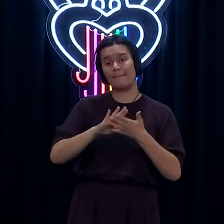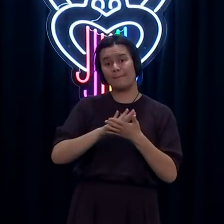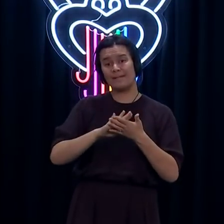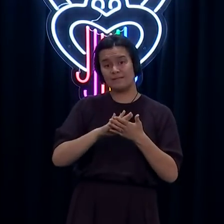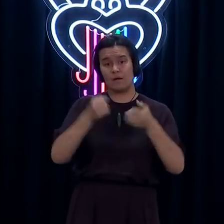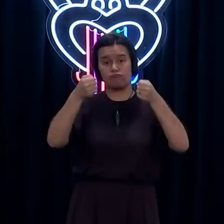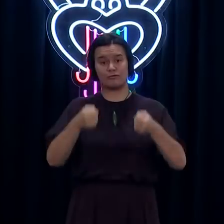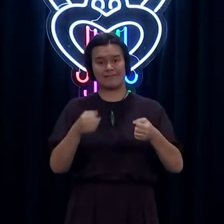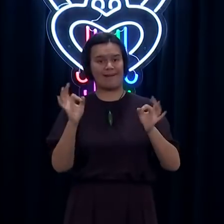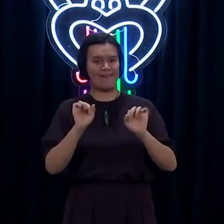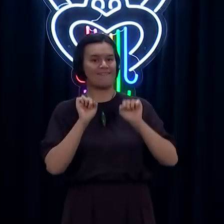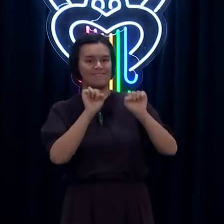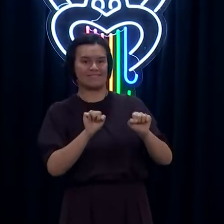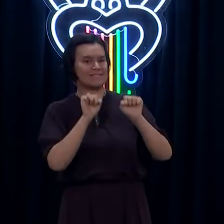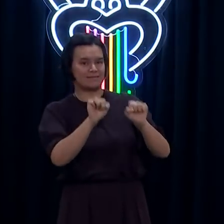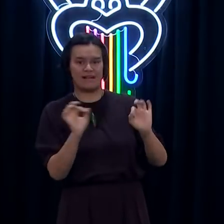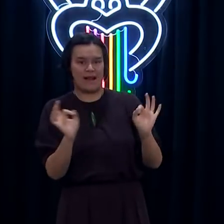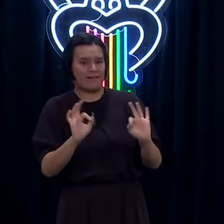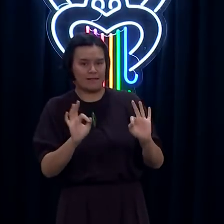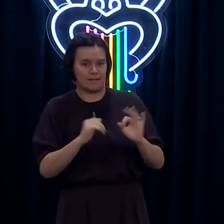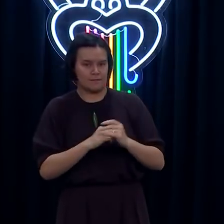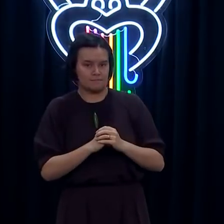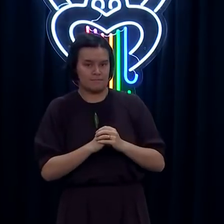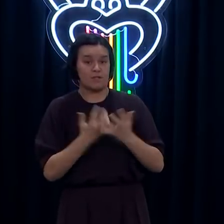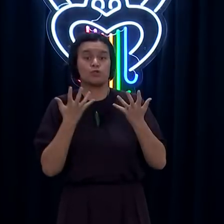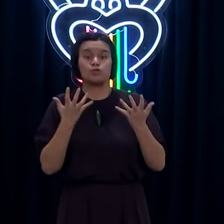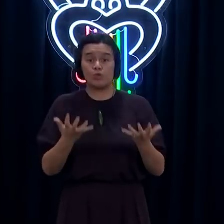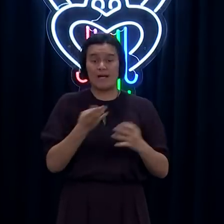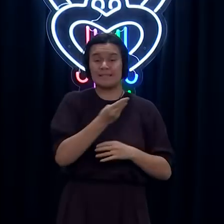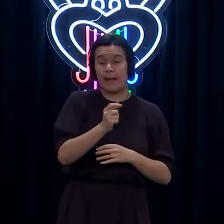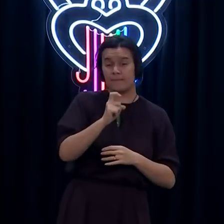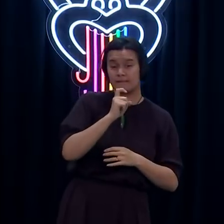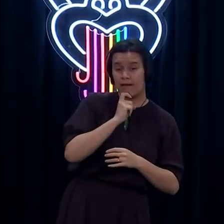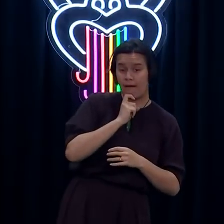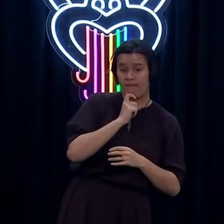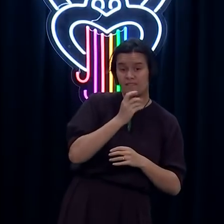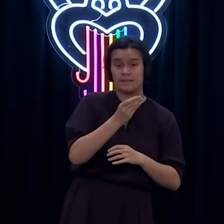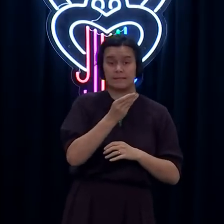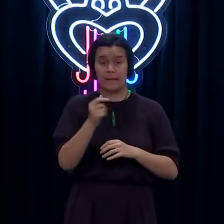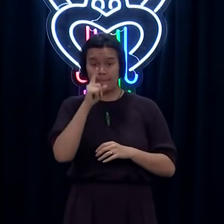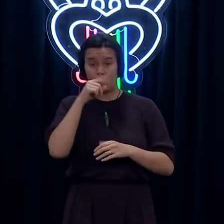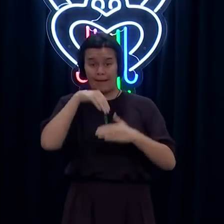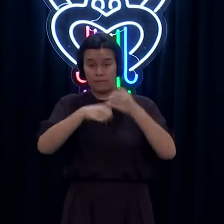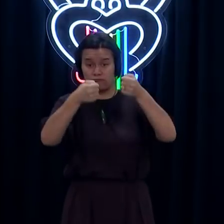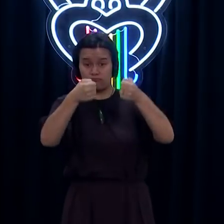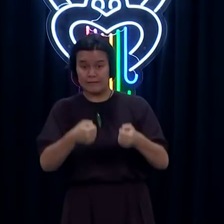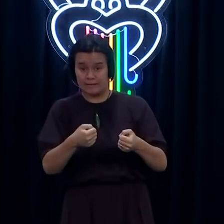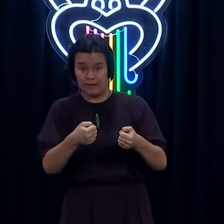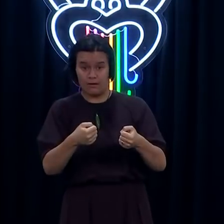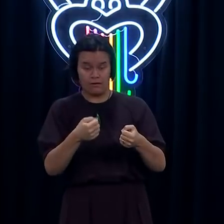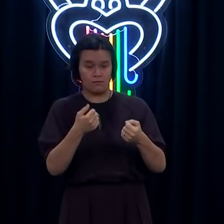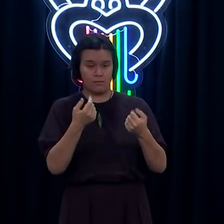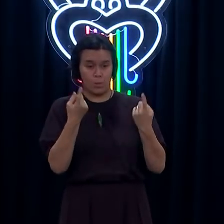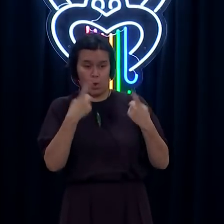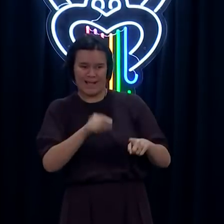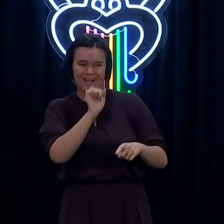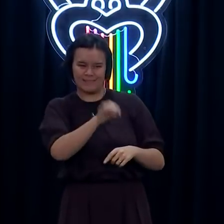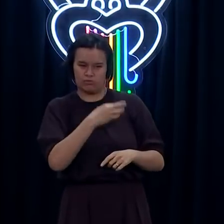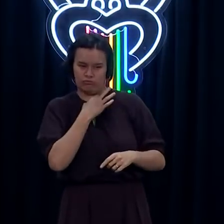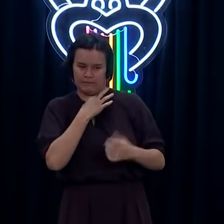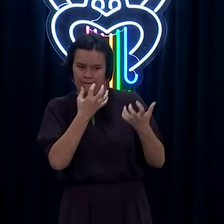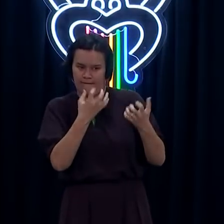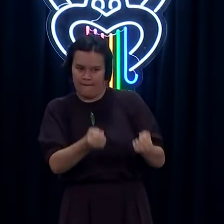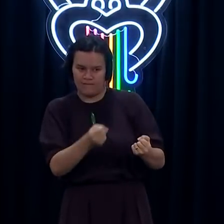staff and six prisoners have been identified as contacts and are isolating. This case, his travelling companion and his